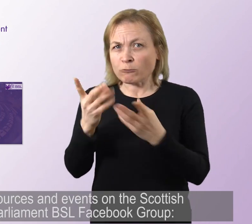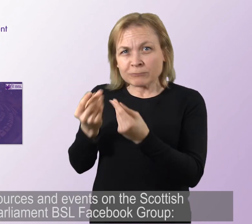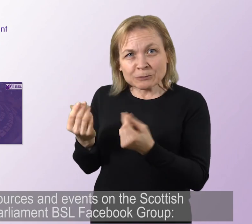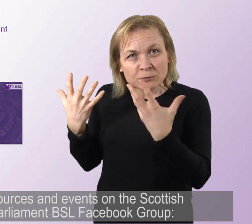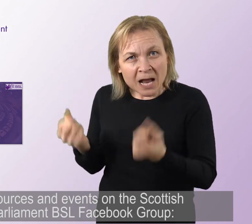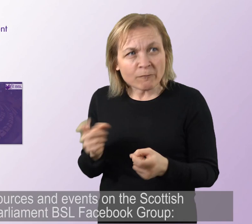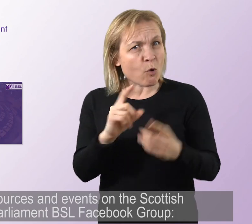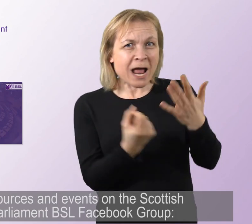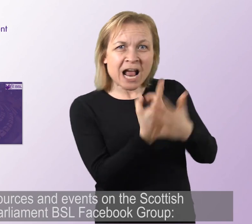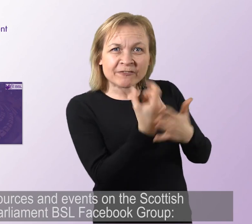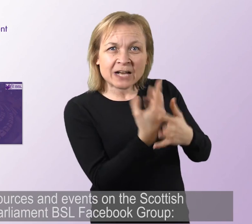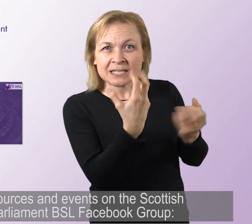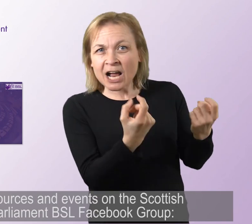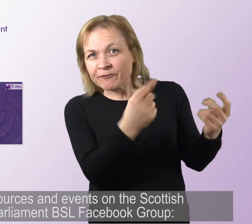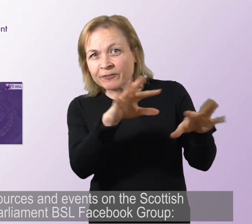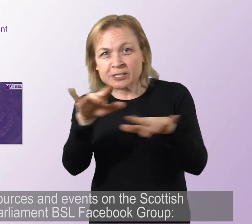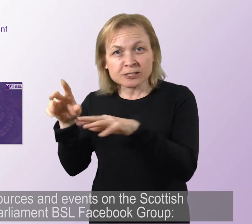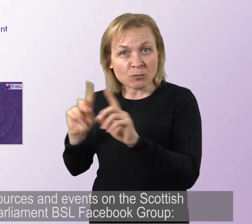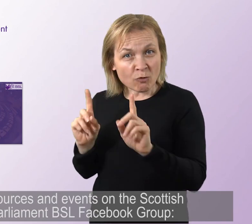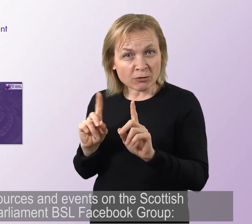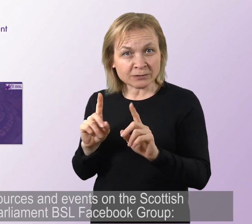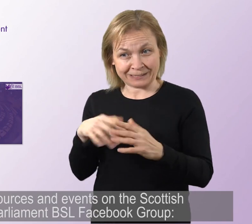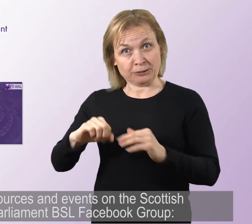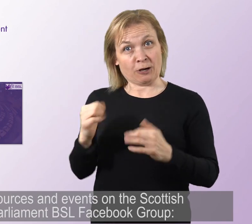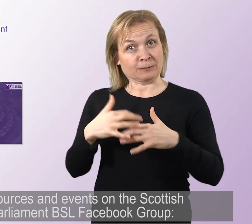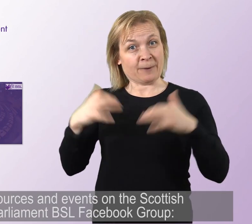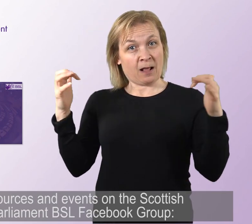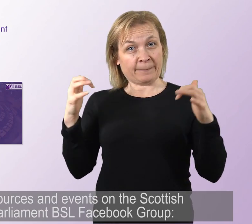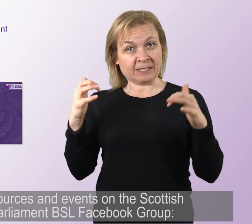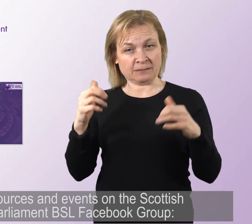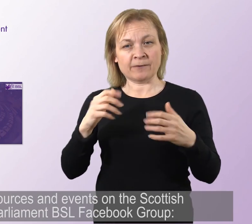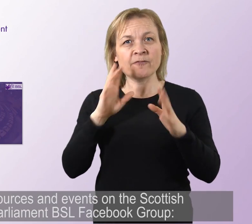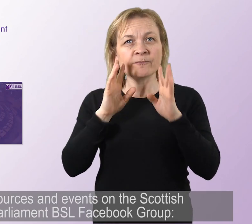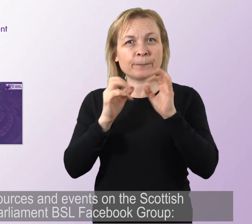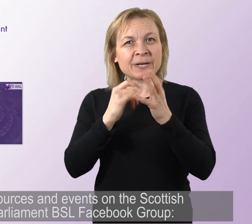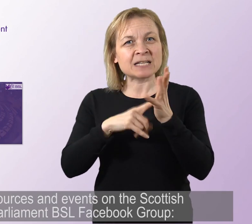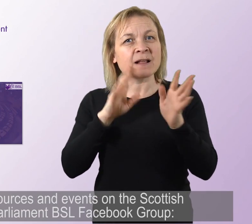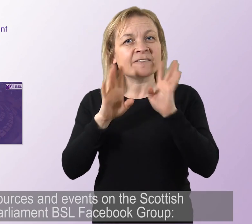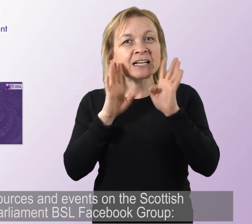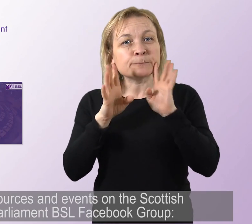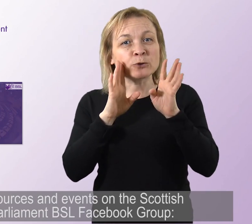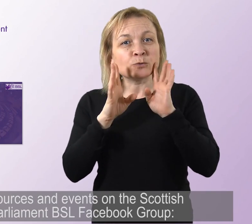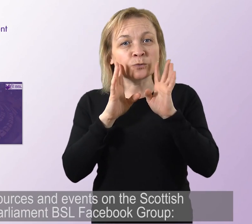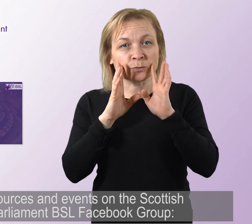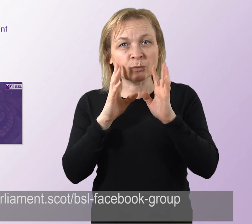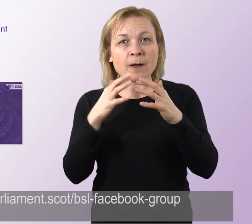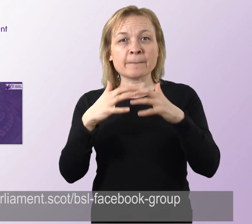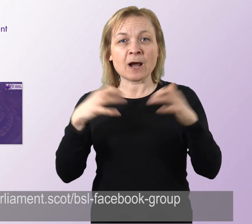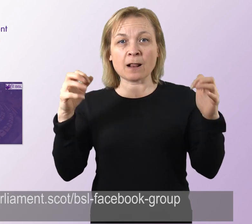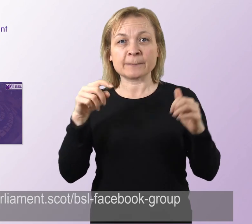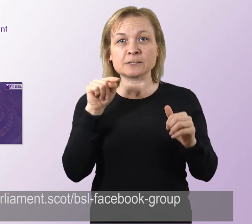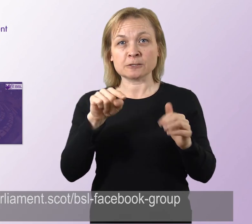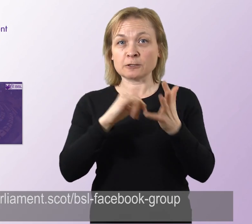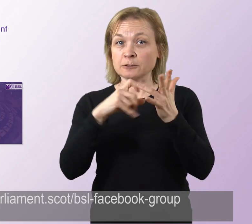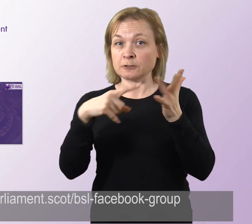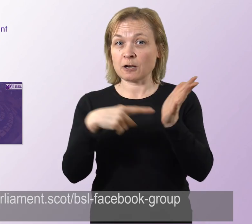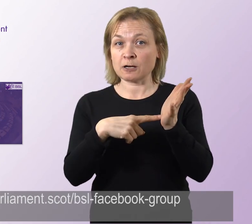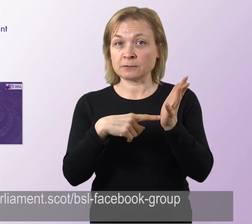resources and events on the Scottish Parliament BSL Facebook group. Parliament.scot forward